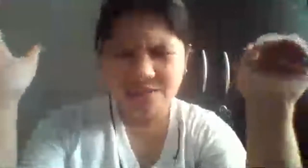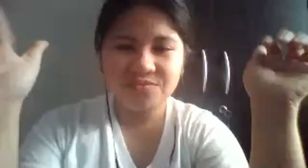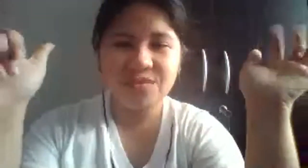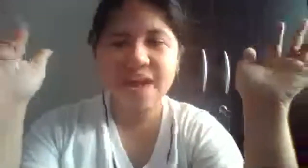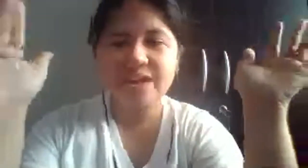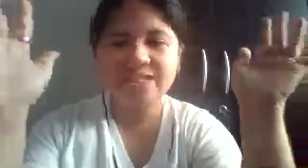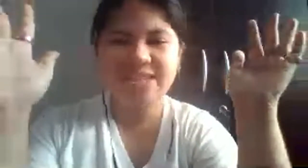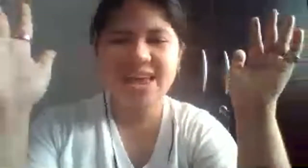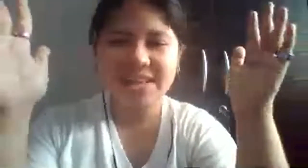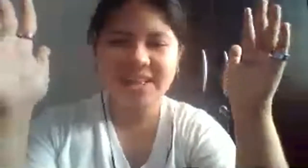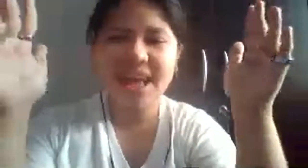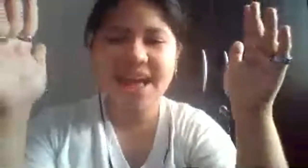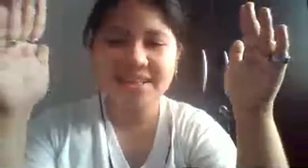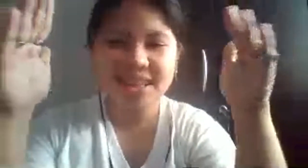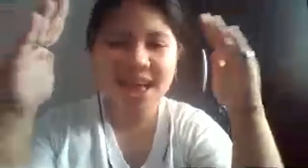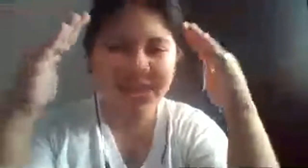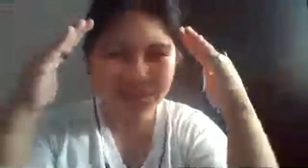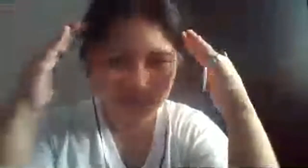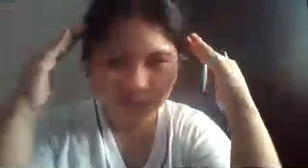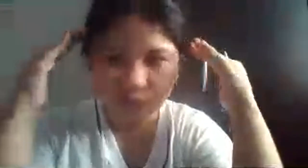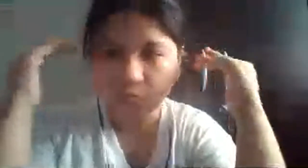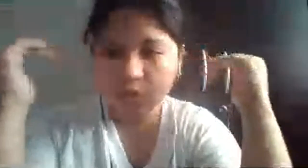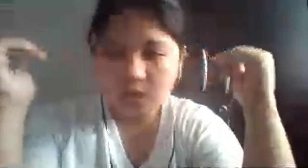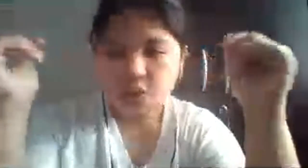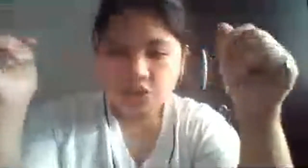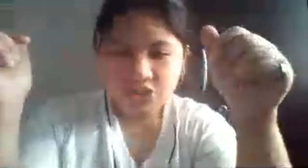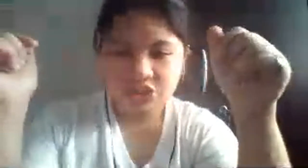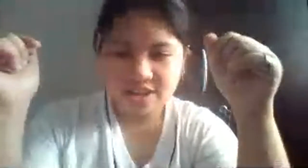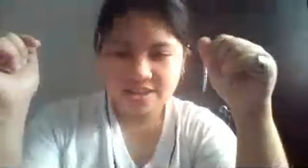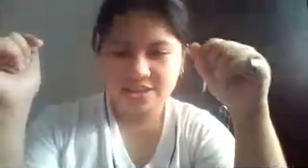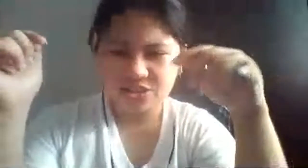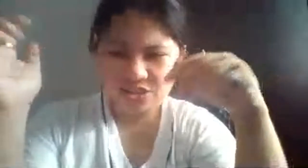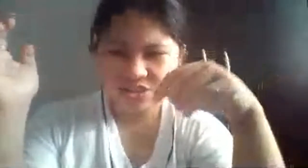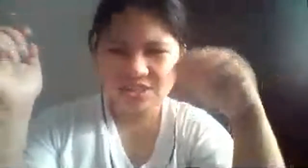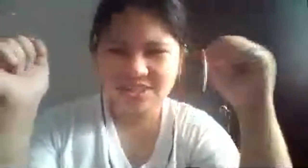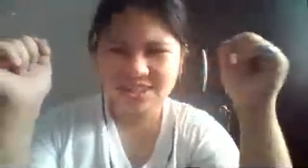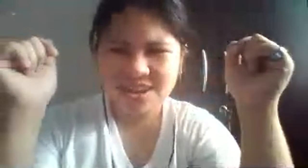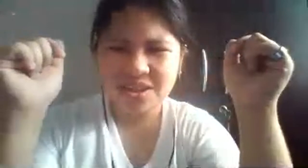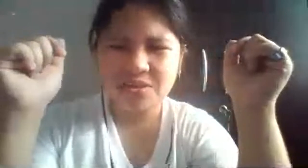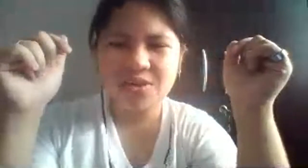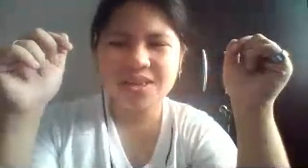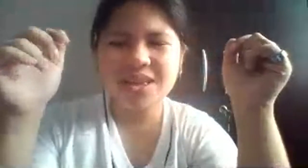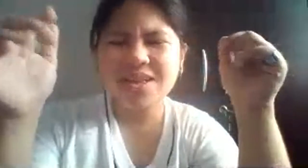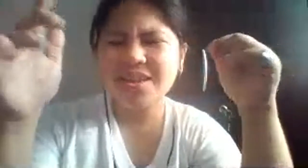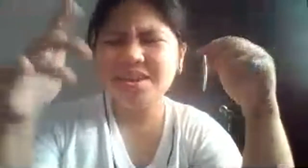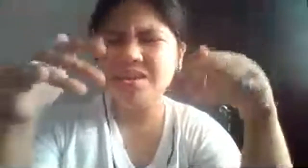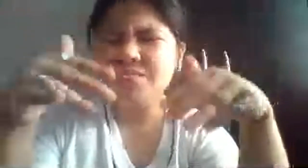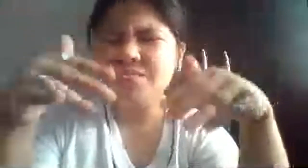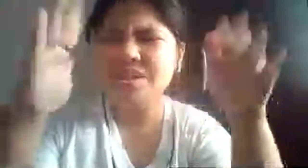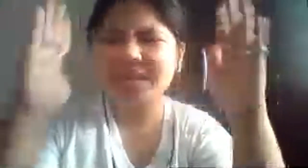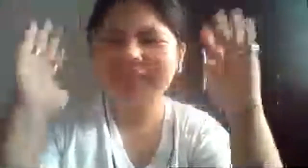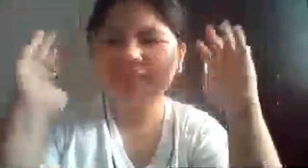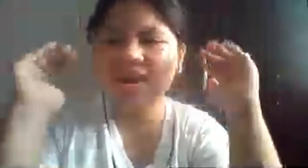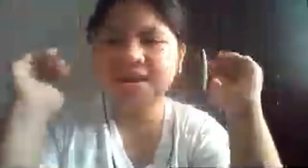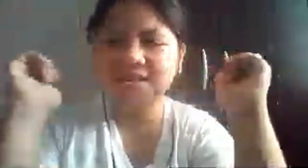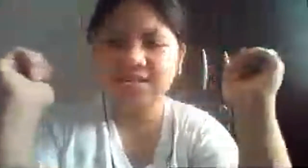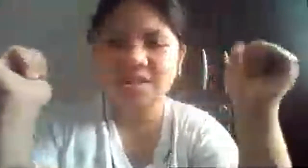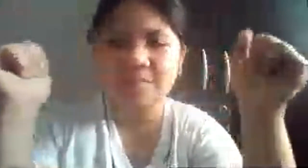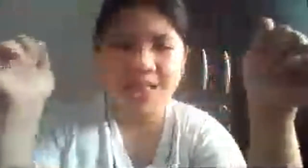up our set of night light Shining through the city with a little pumpkin soul So I